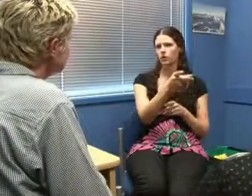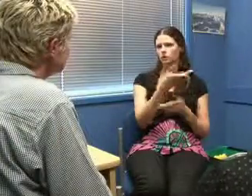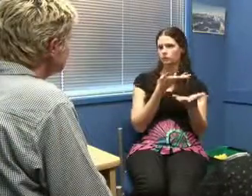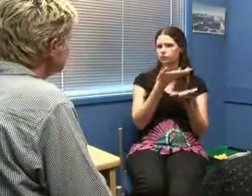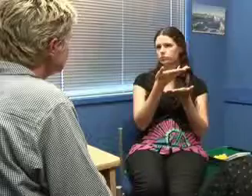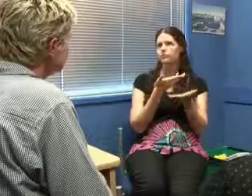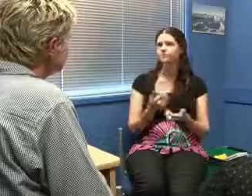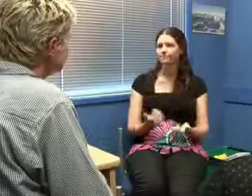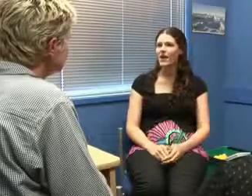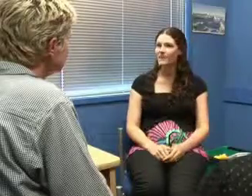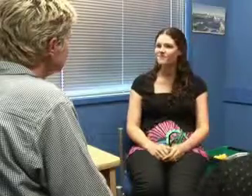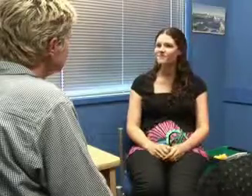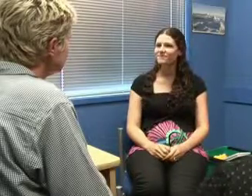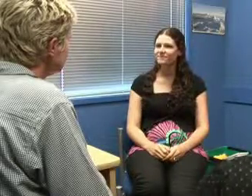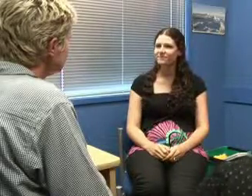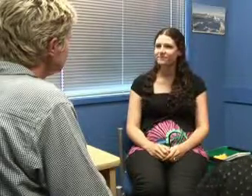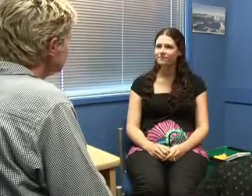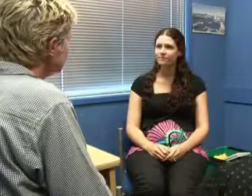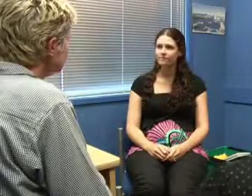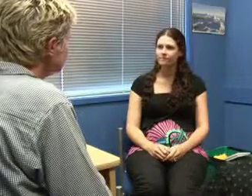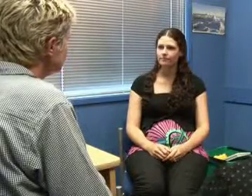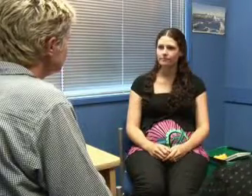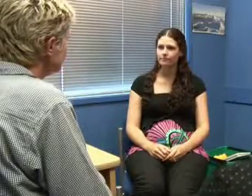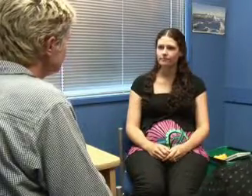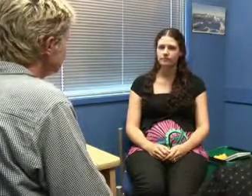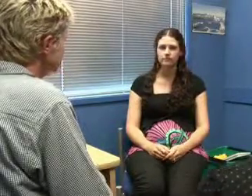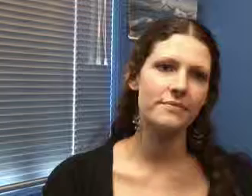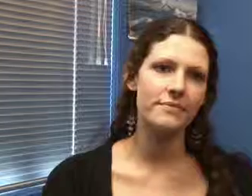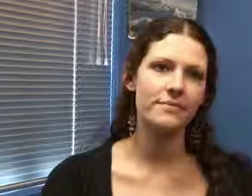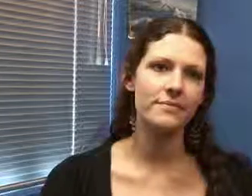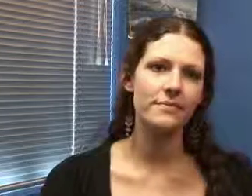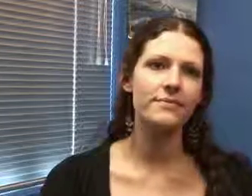Just speak directly to me and she'll translate for us.